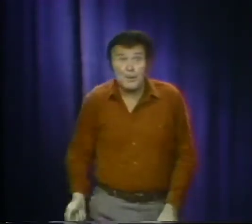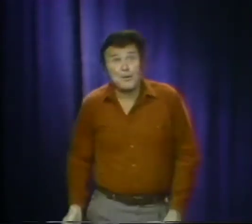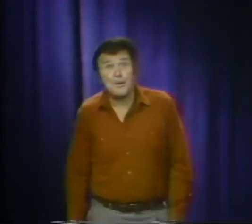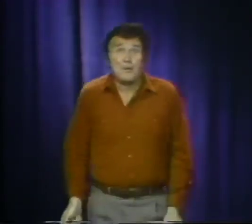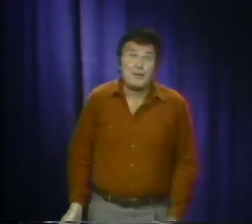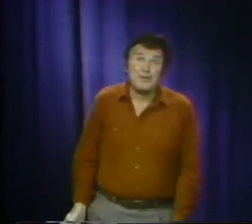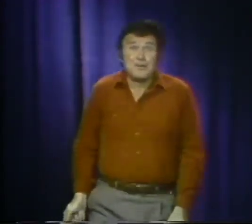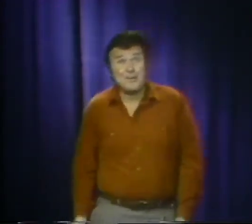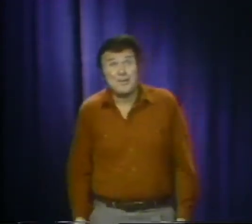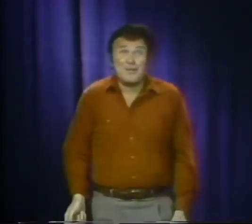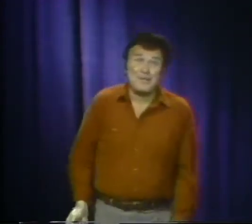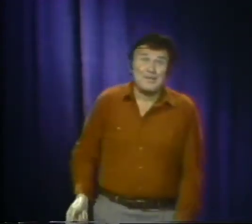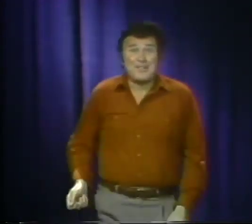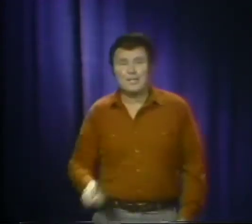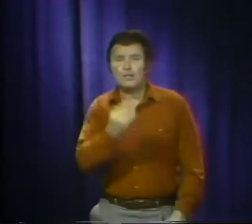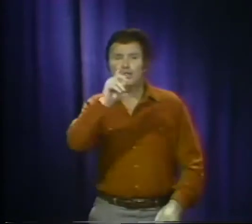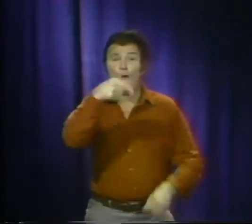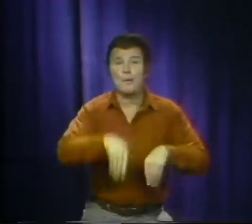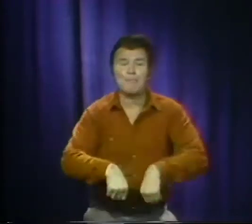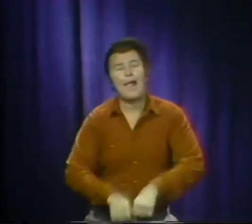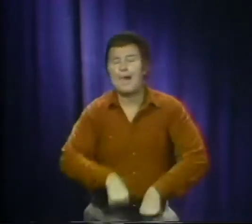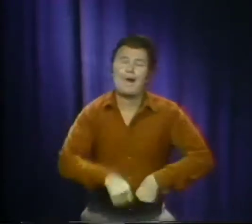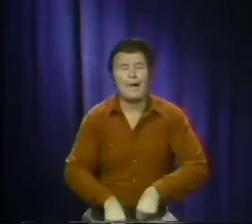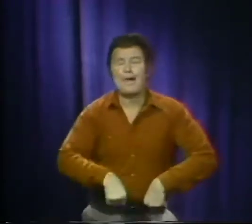hopping along with a dog on a leash.